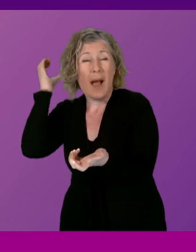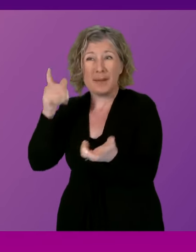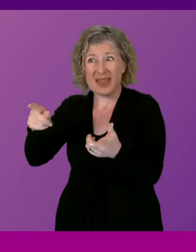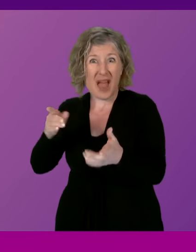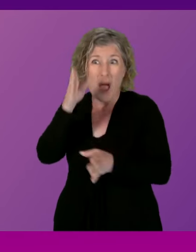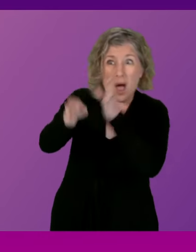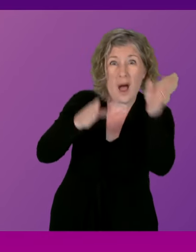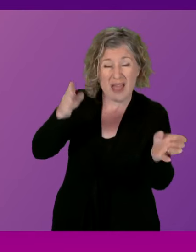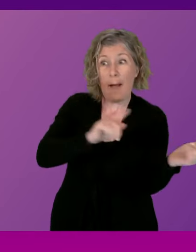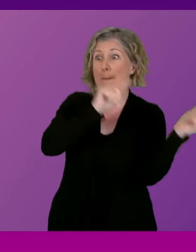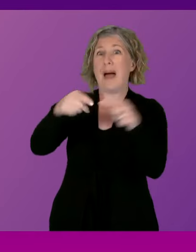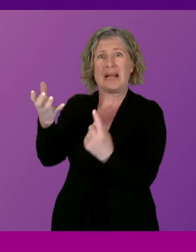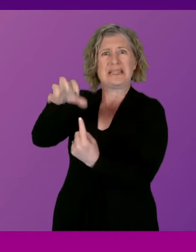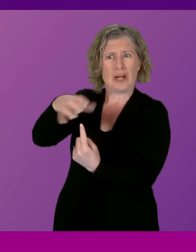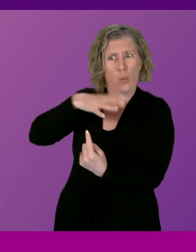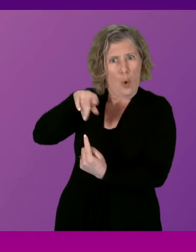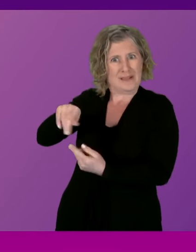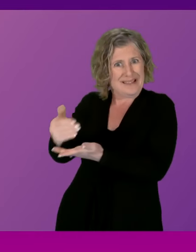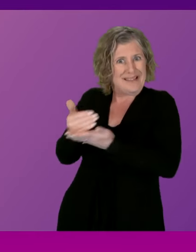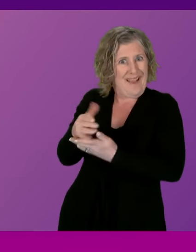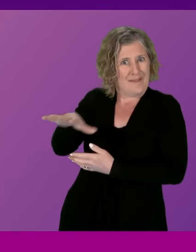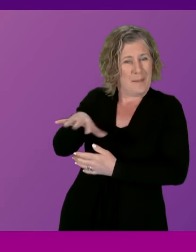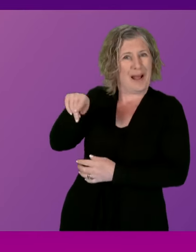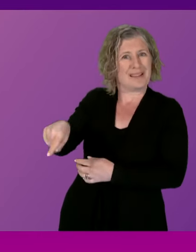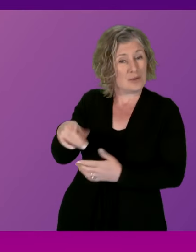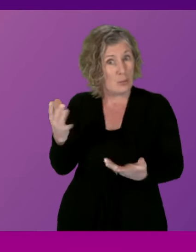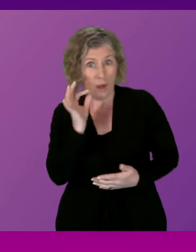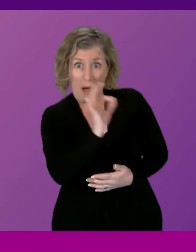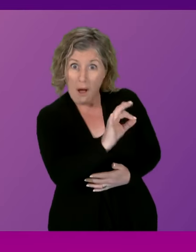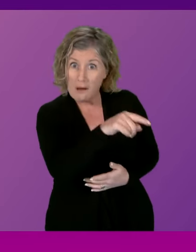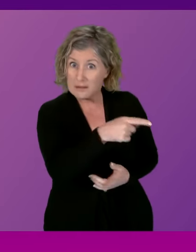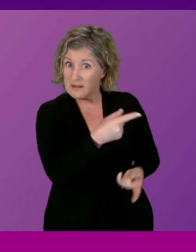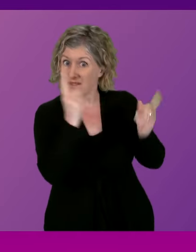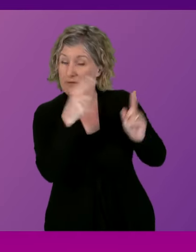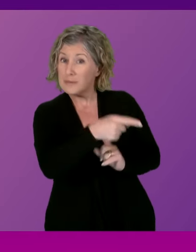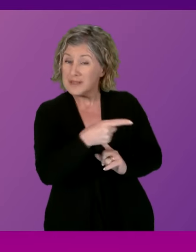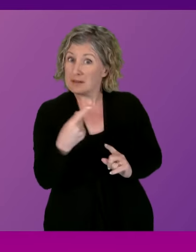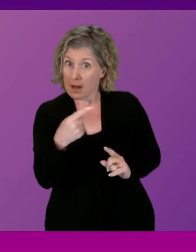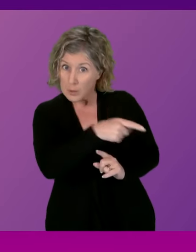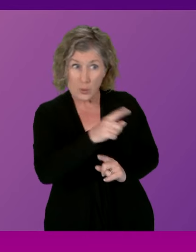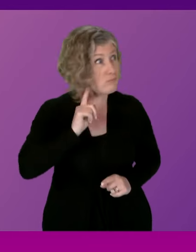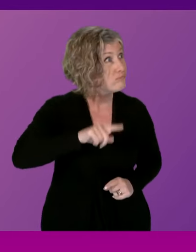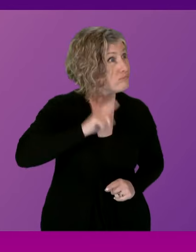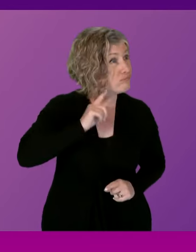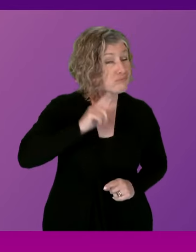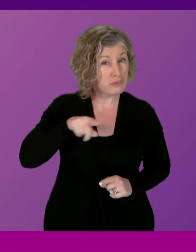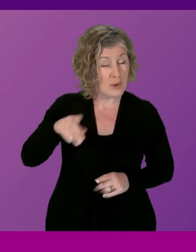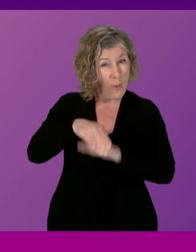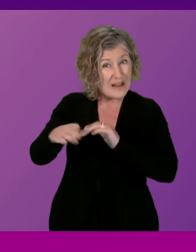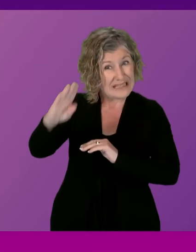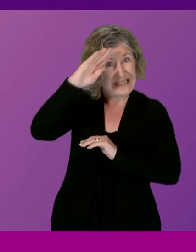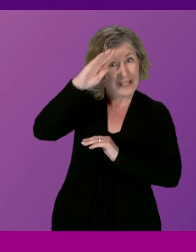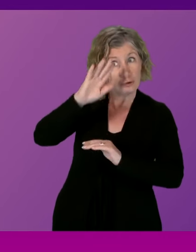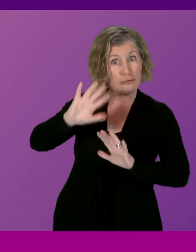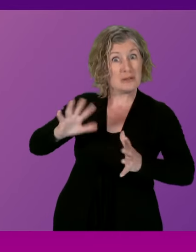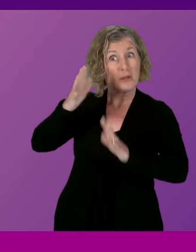when they return to base. So can I ask the First Minister, would the Government have ignored dangerous concrete for four years if it was